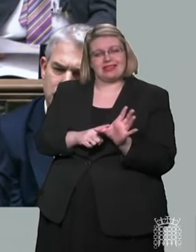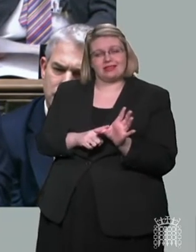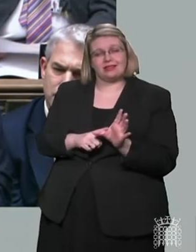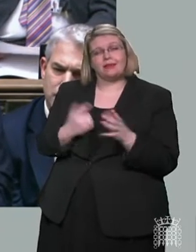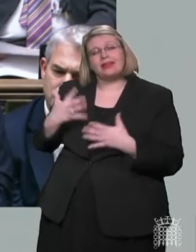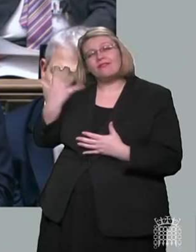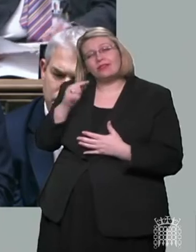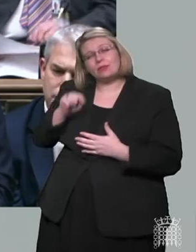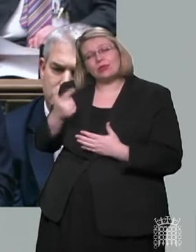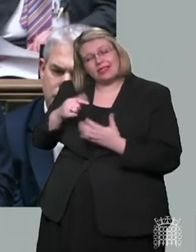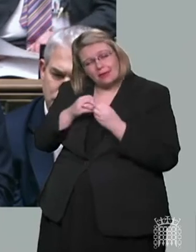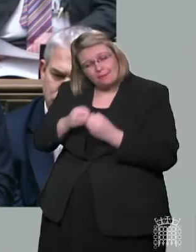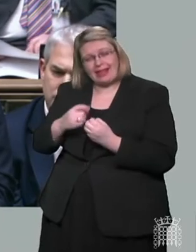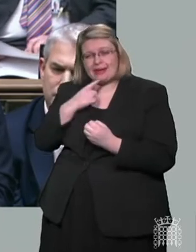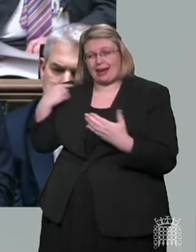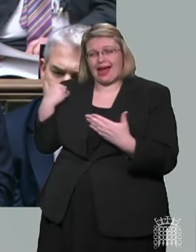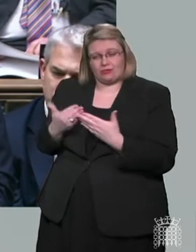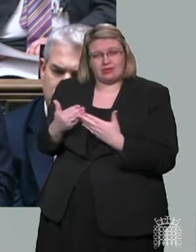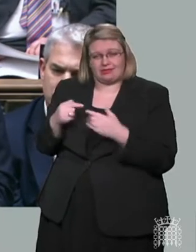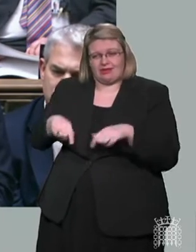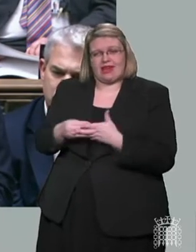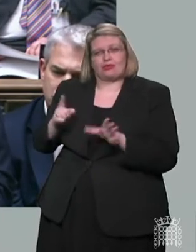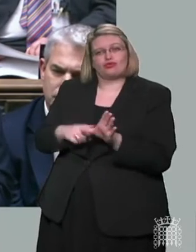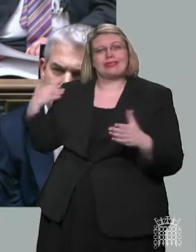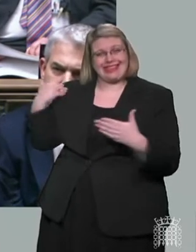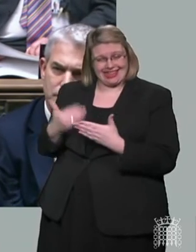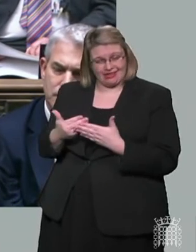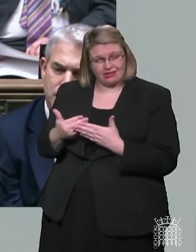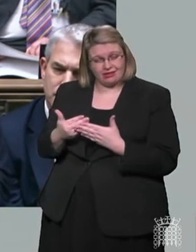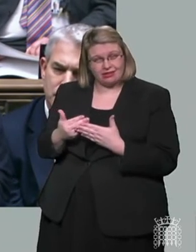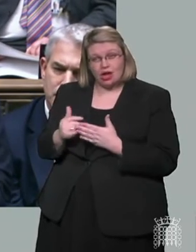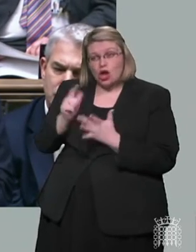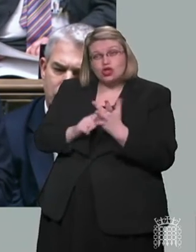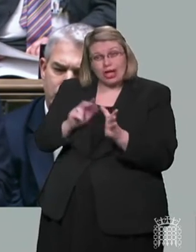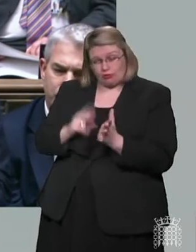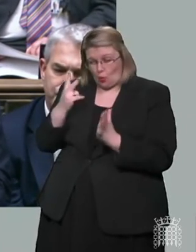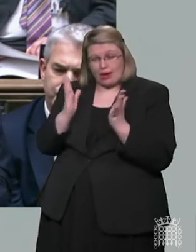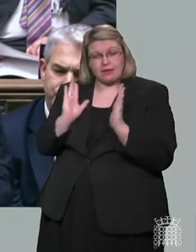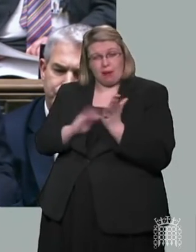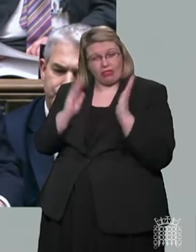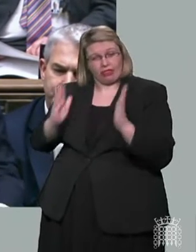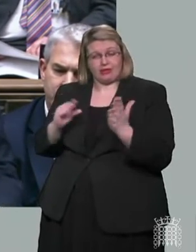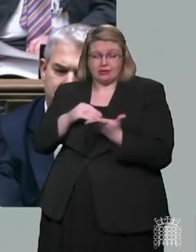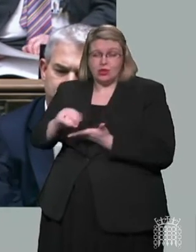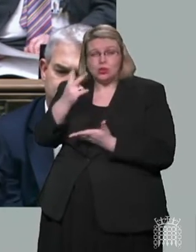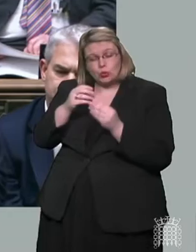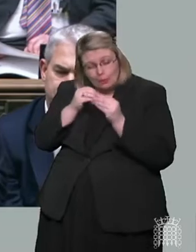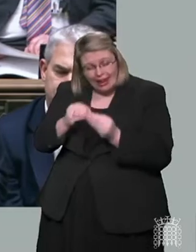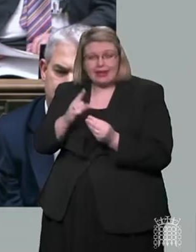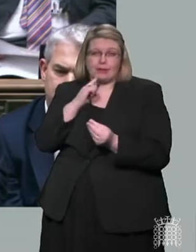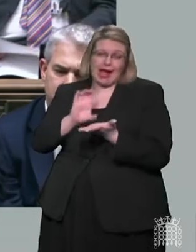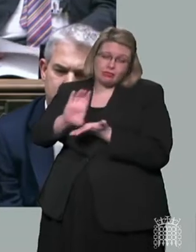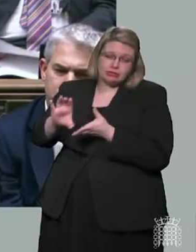billion in this financial year and £2 billion in January alone at the height of the